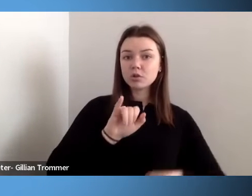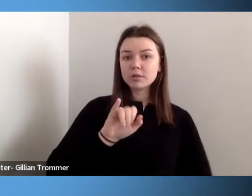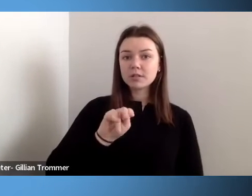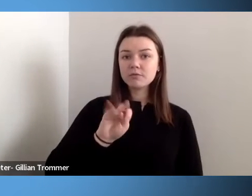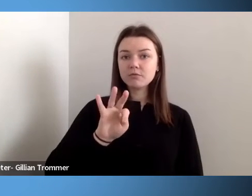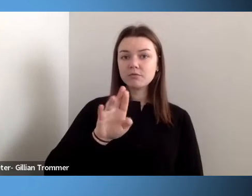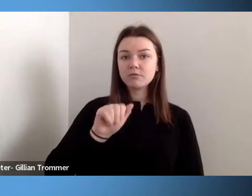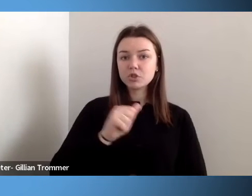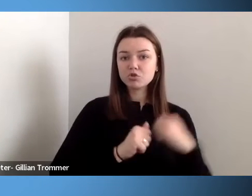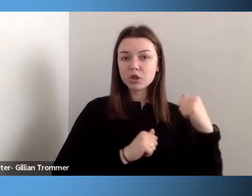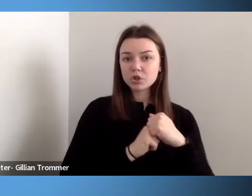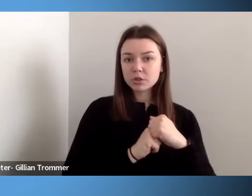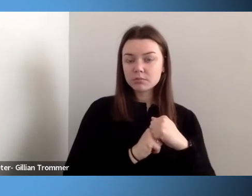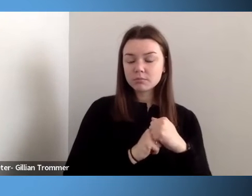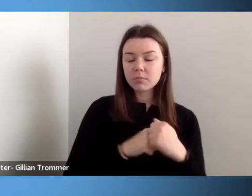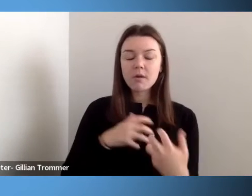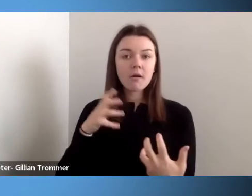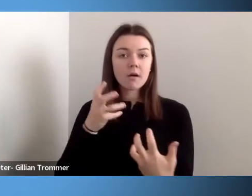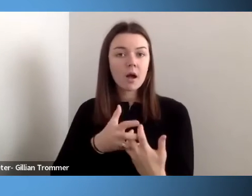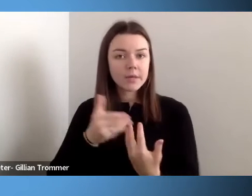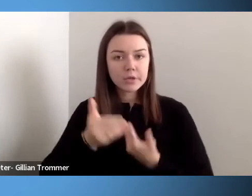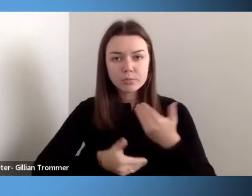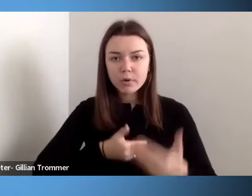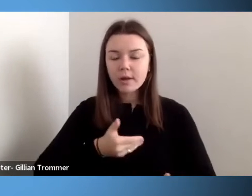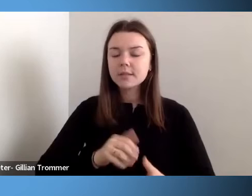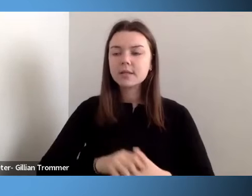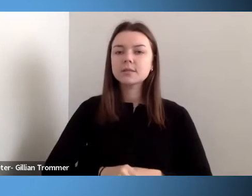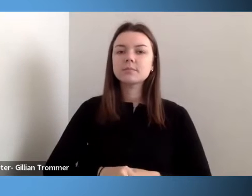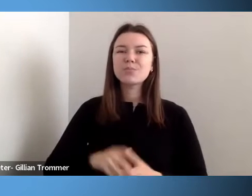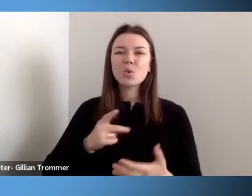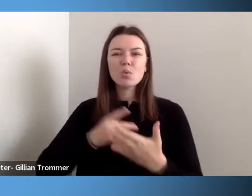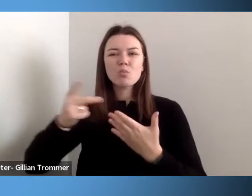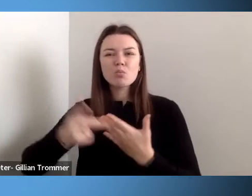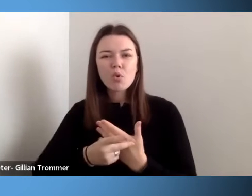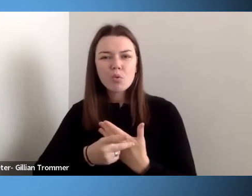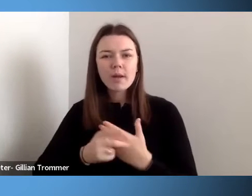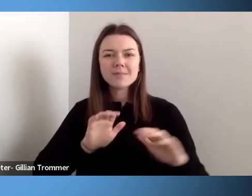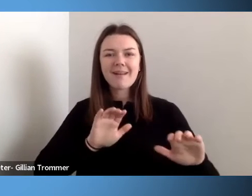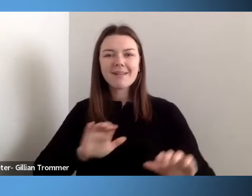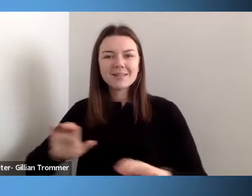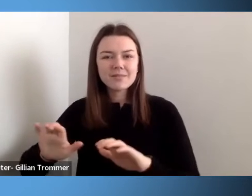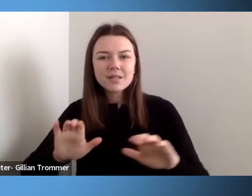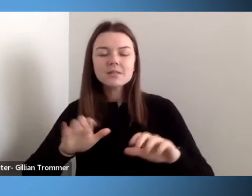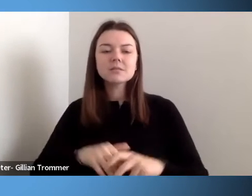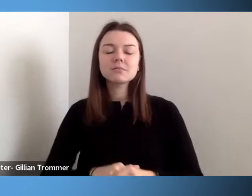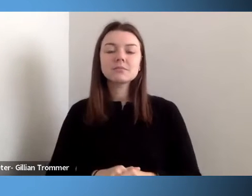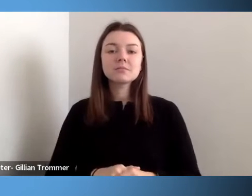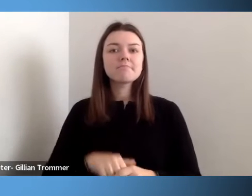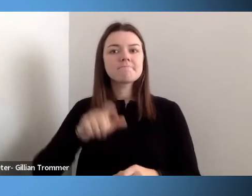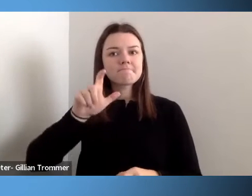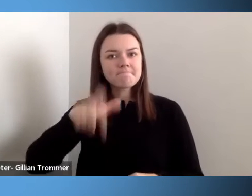process, programmatic activities to ensure both academic and interpersonal